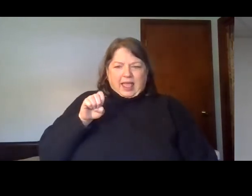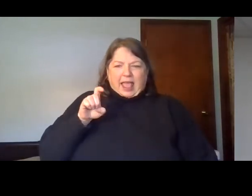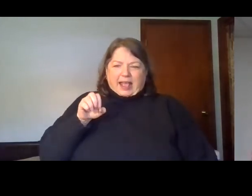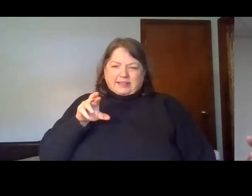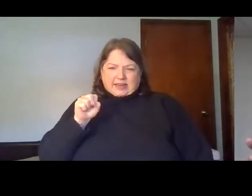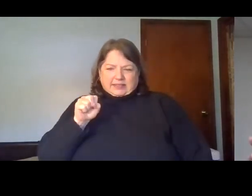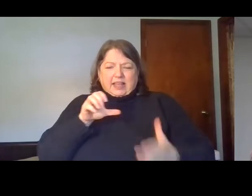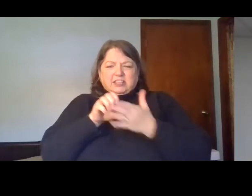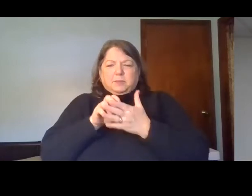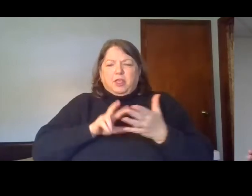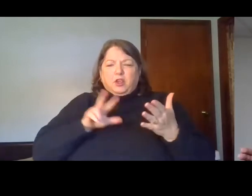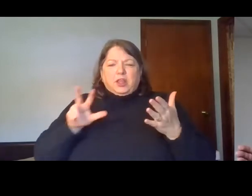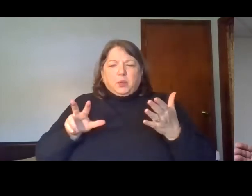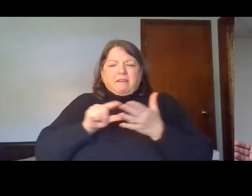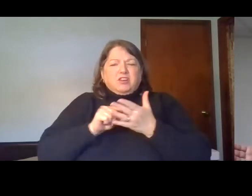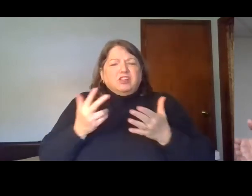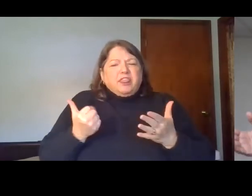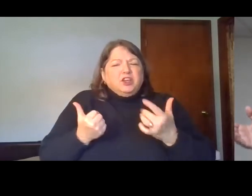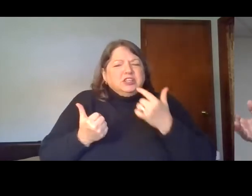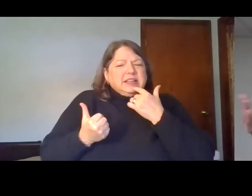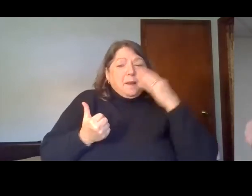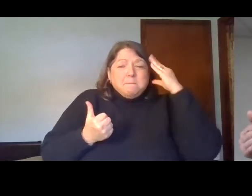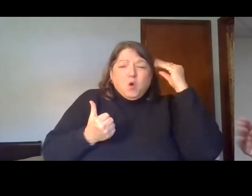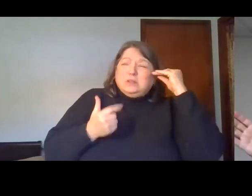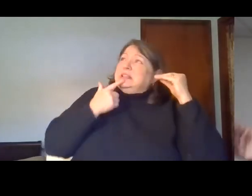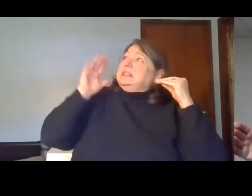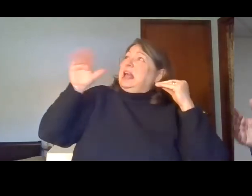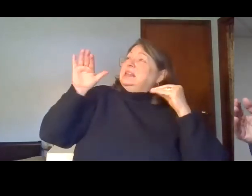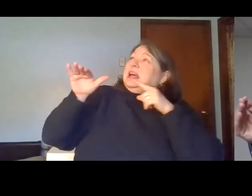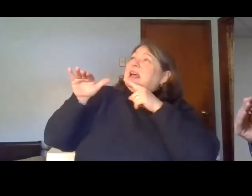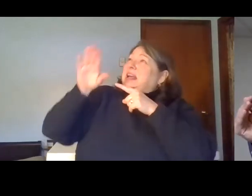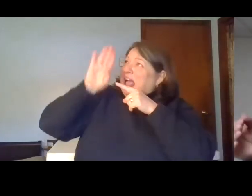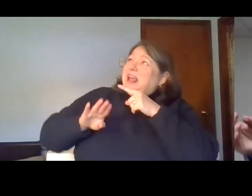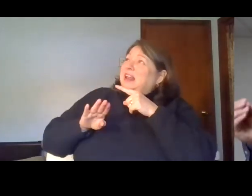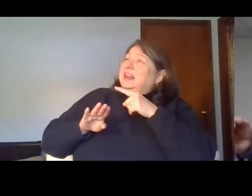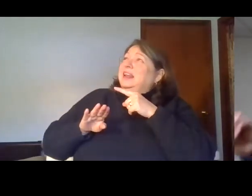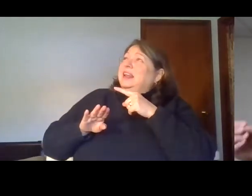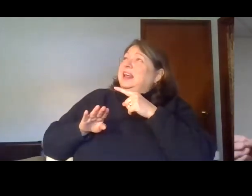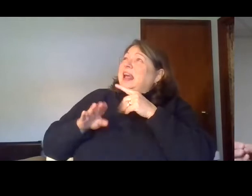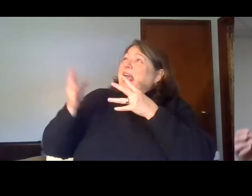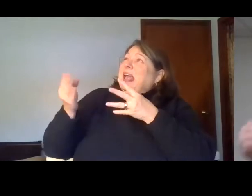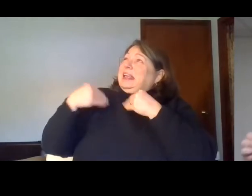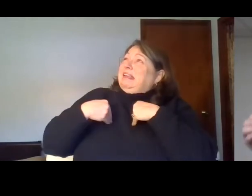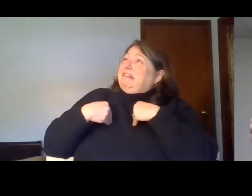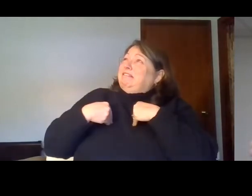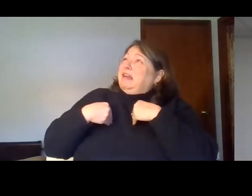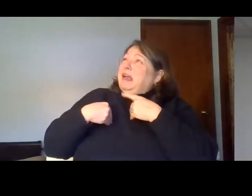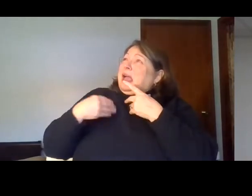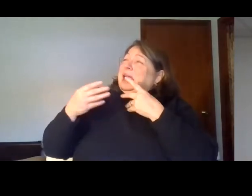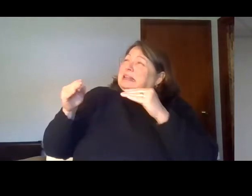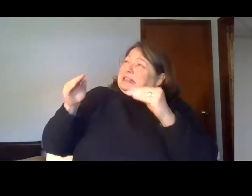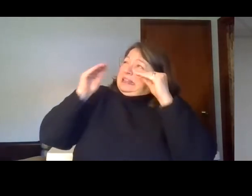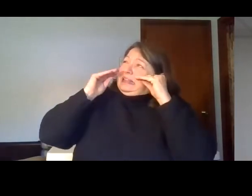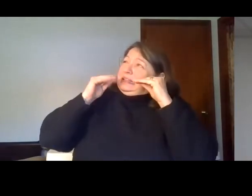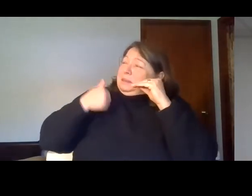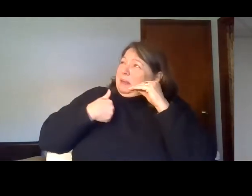who was praying to God. And he says to God, he says, basically says, God, give me, teach me, teach me your